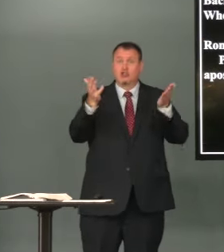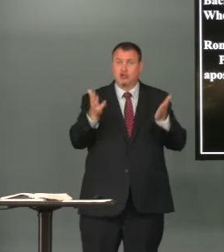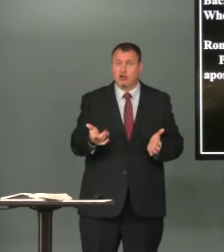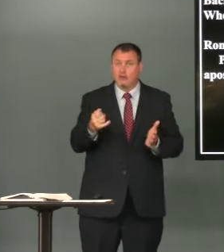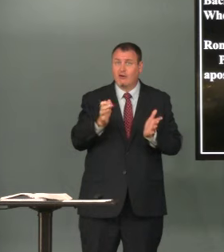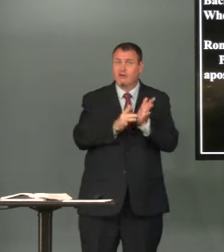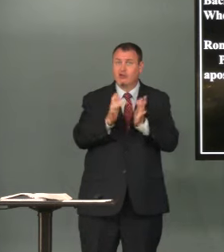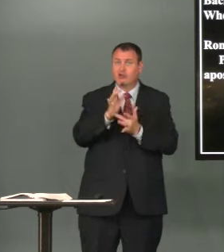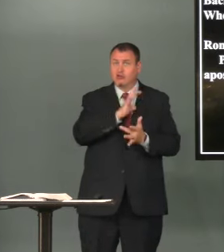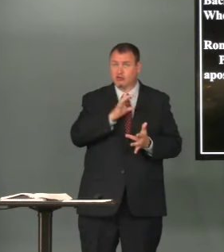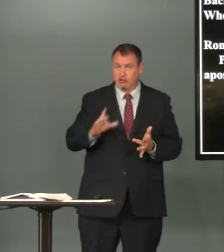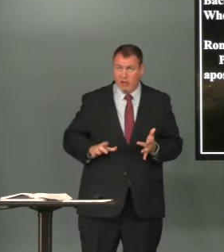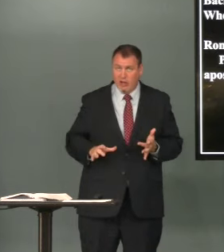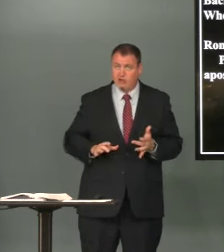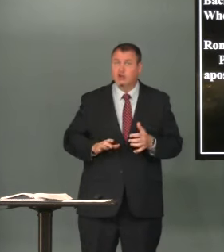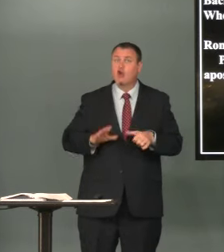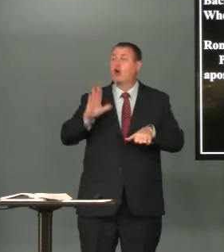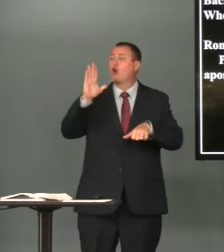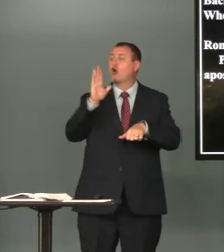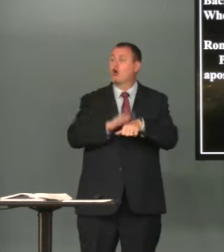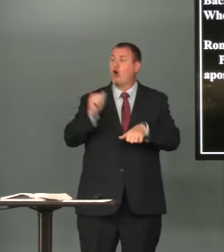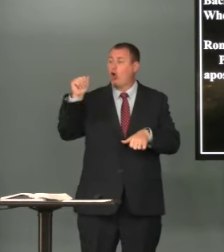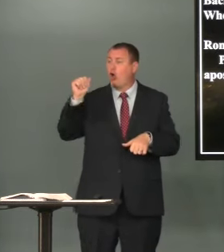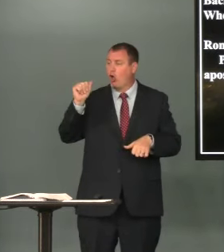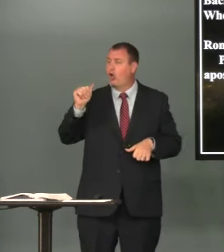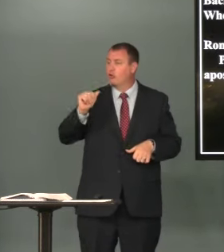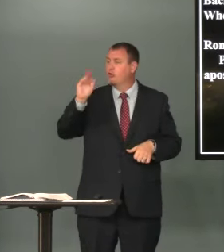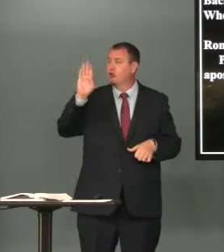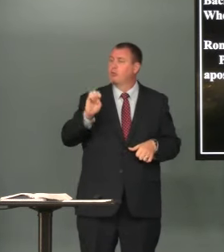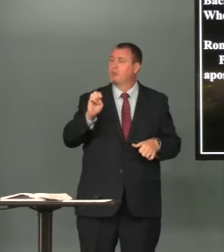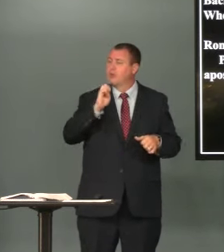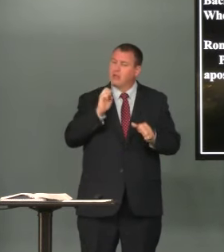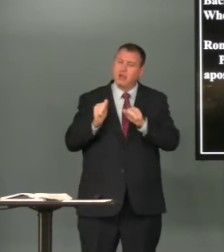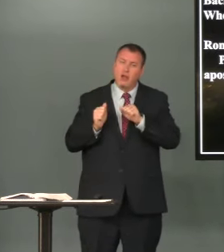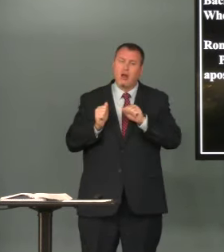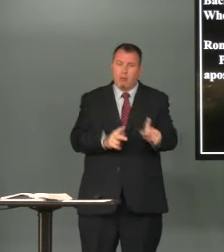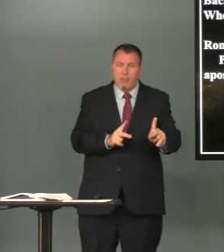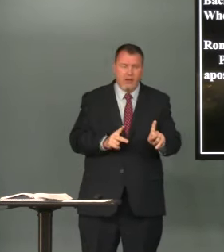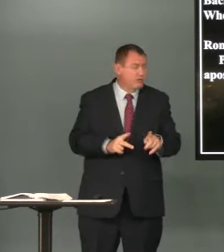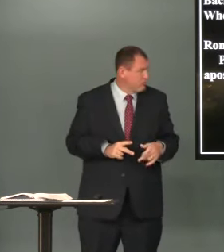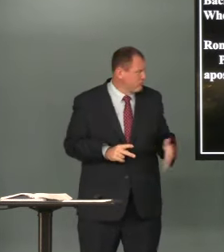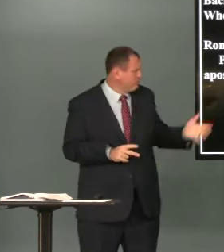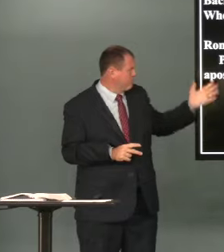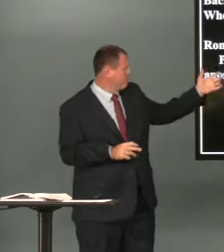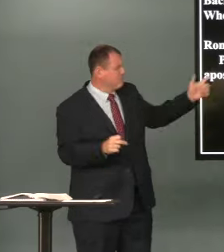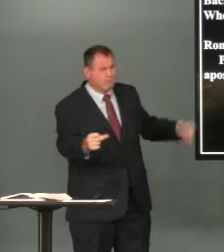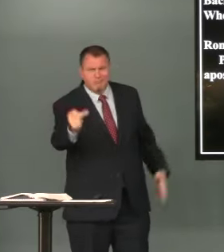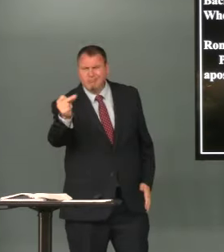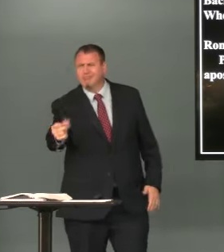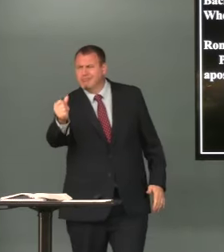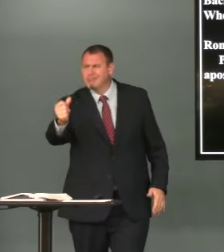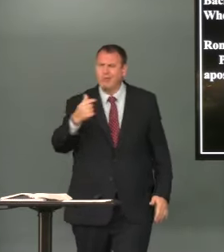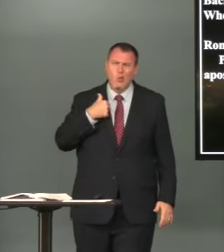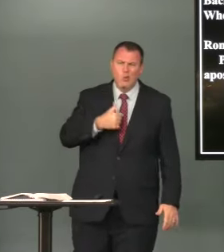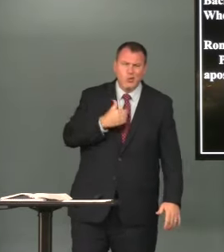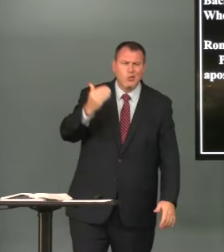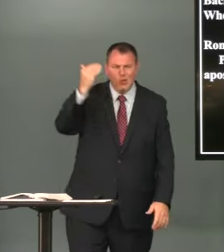a servant of jesus christ called to be an apostle immediately